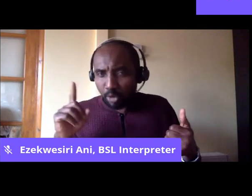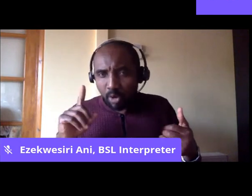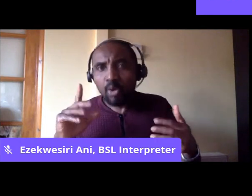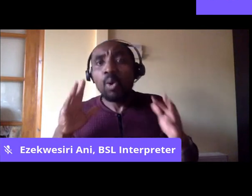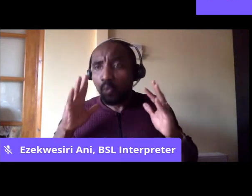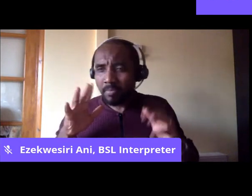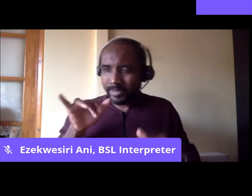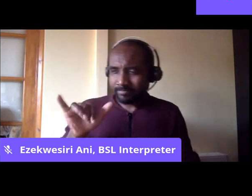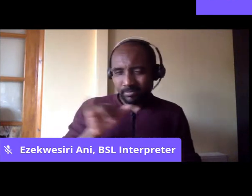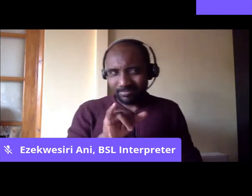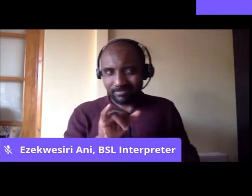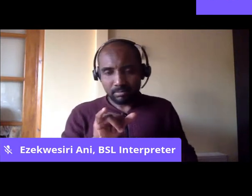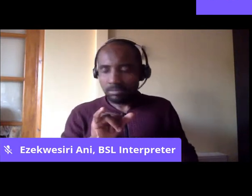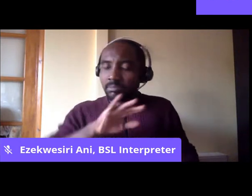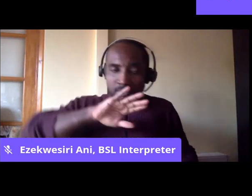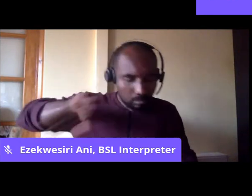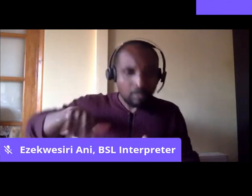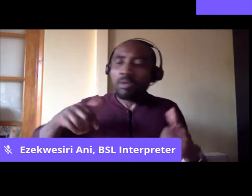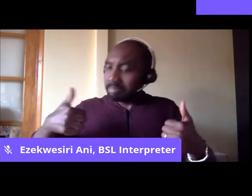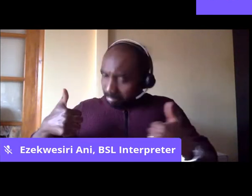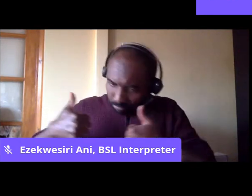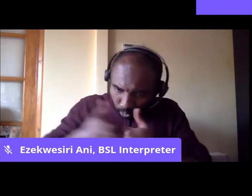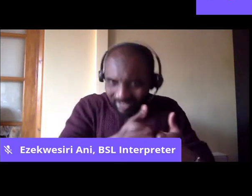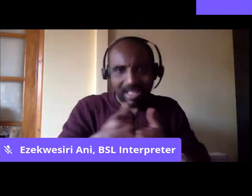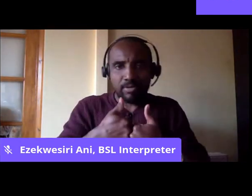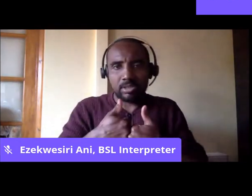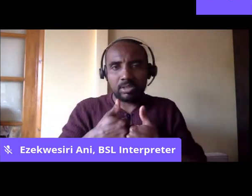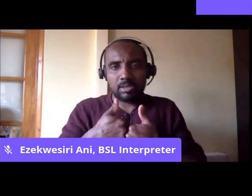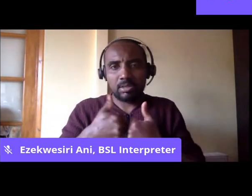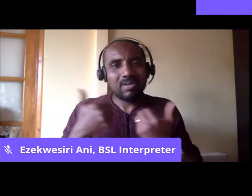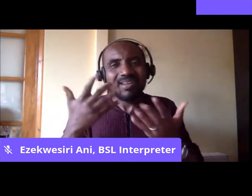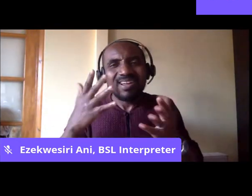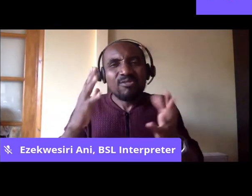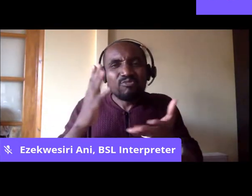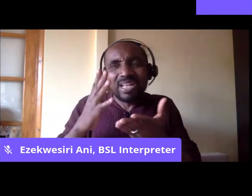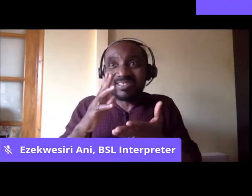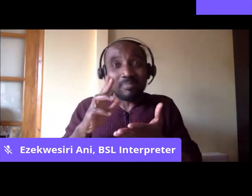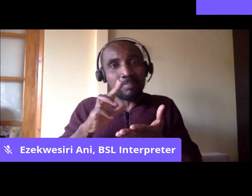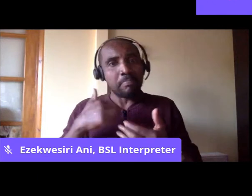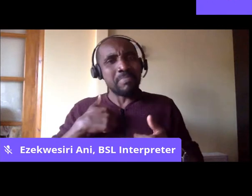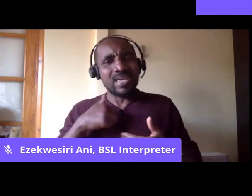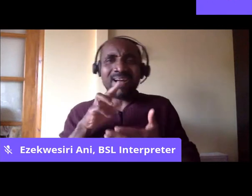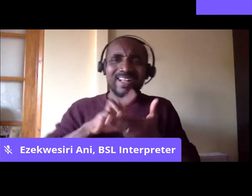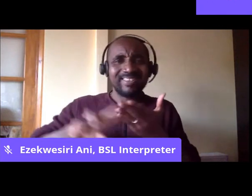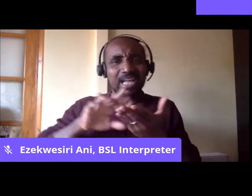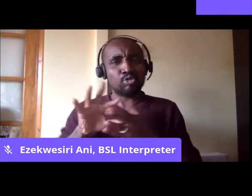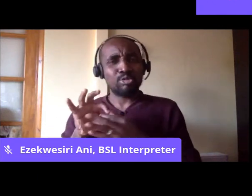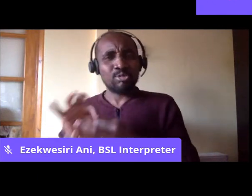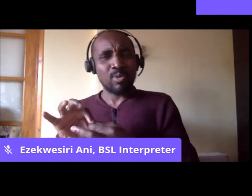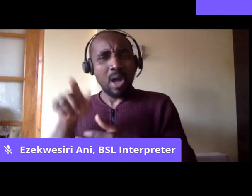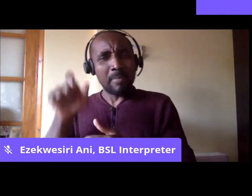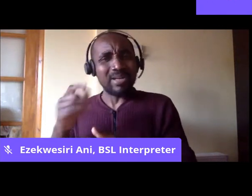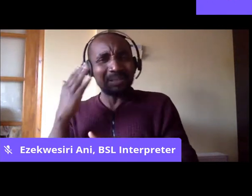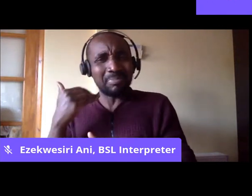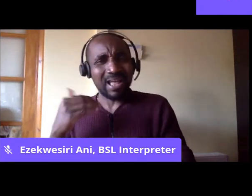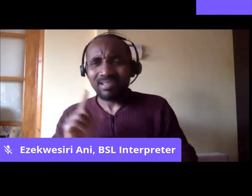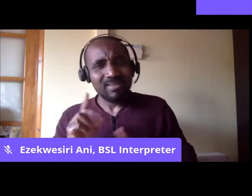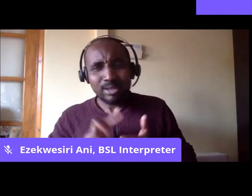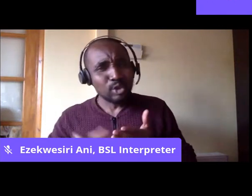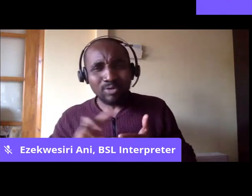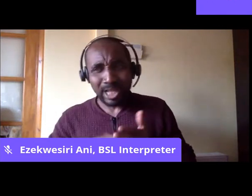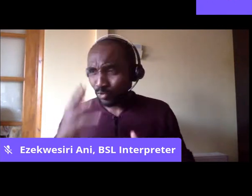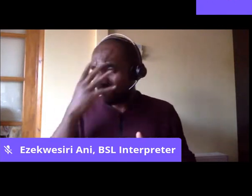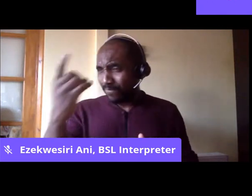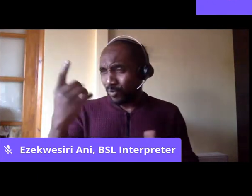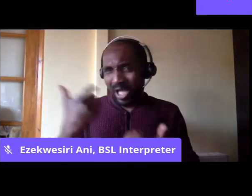have. There is nothing natural, there is no natural affinity that I might have with someone who's black, and that's something that needs to be